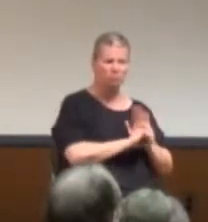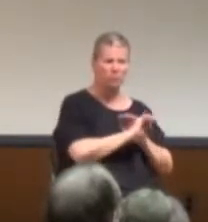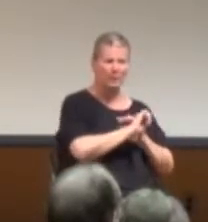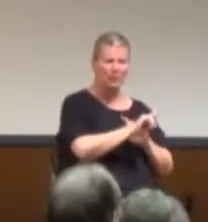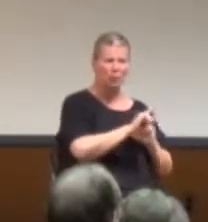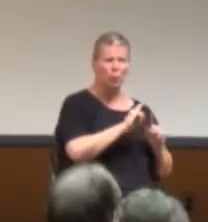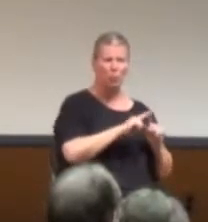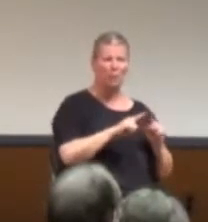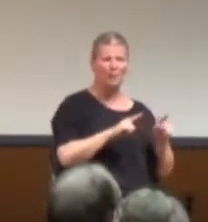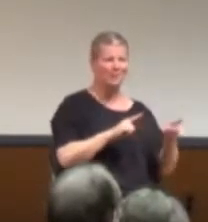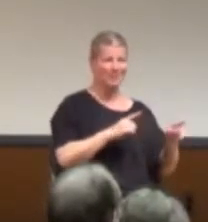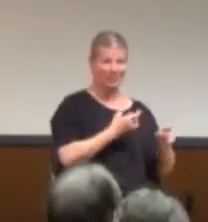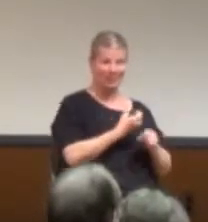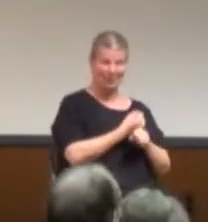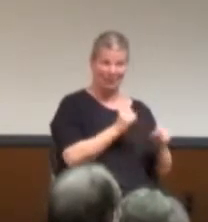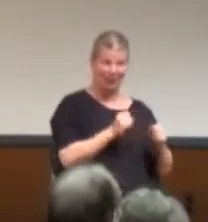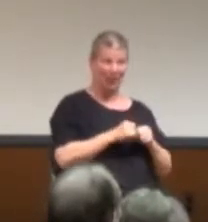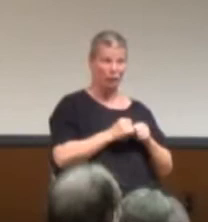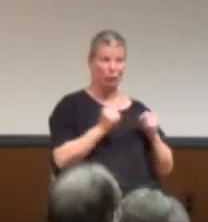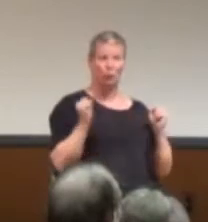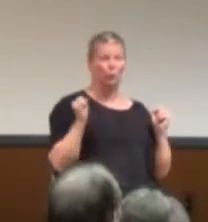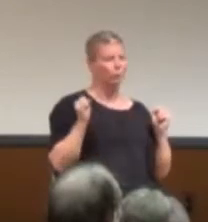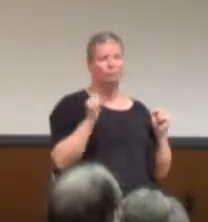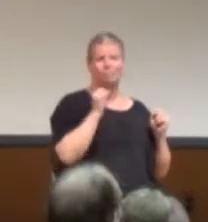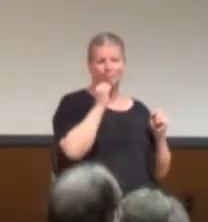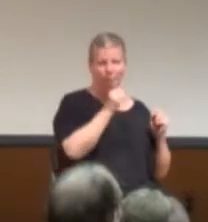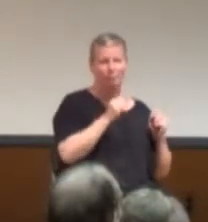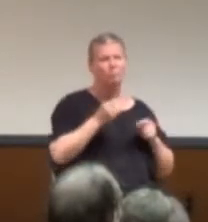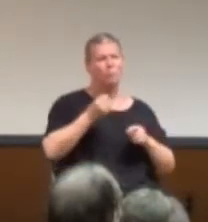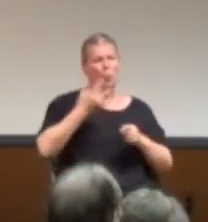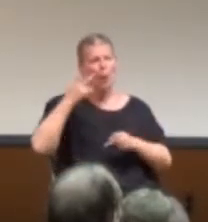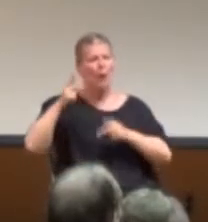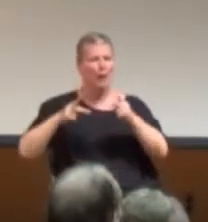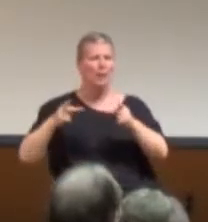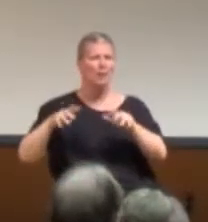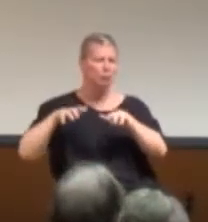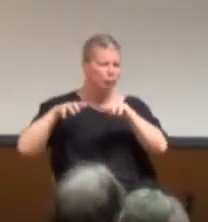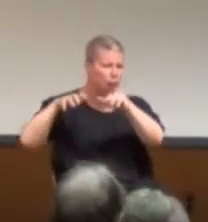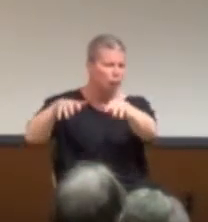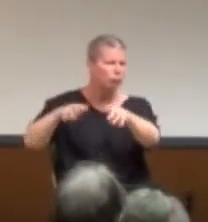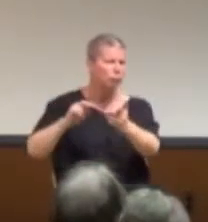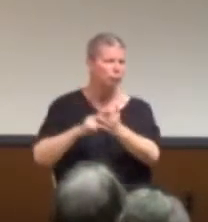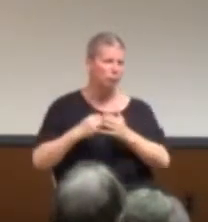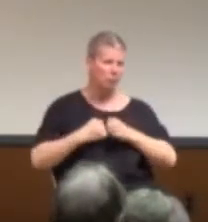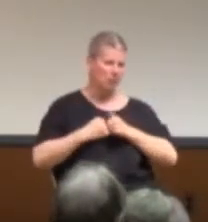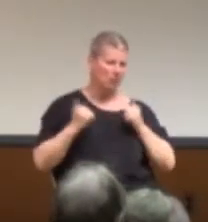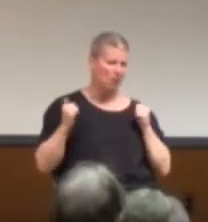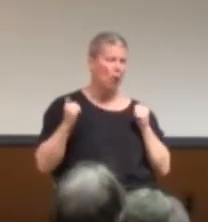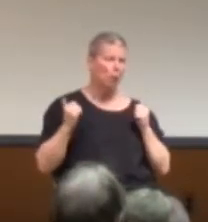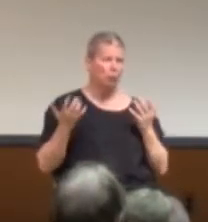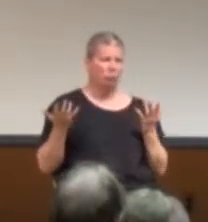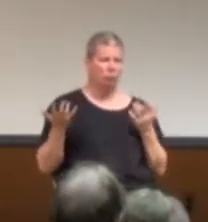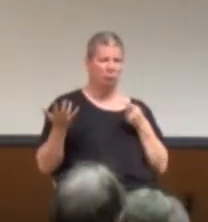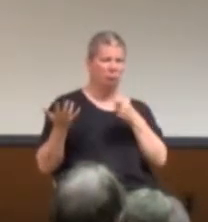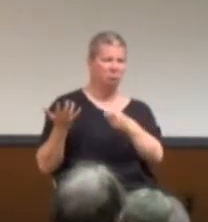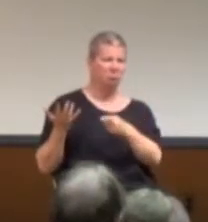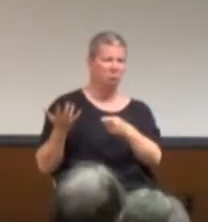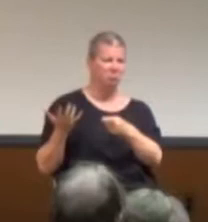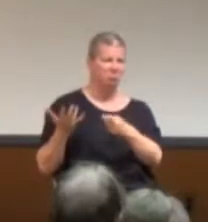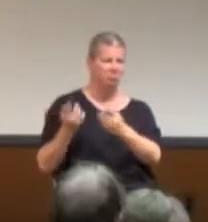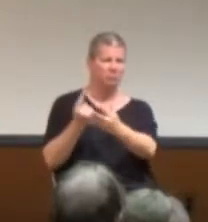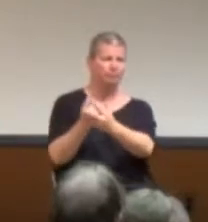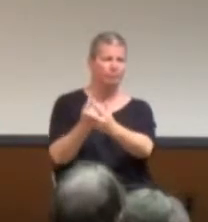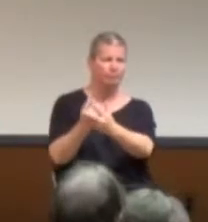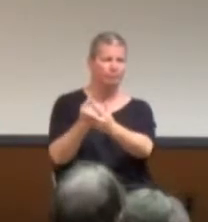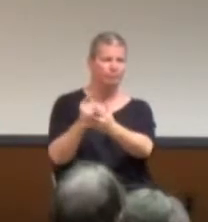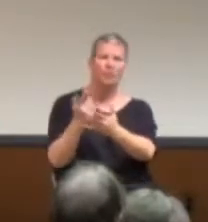people don't have as much of a possibility of a loss of safety when they come out. because they alienate themselves from their communities.